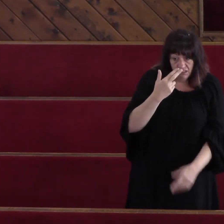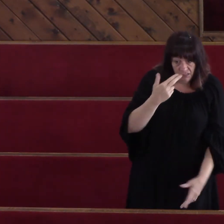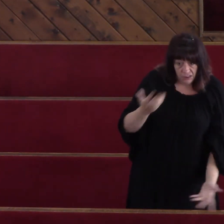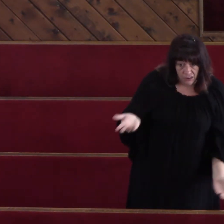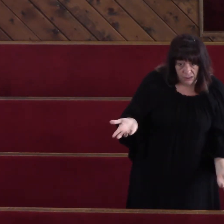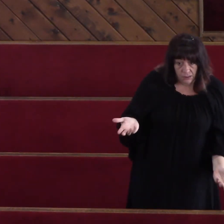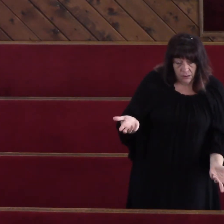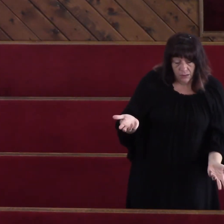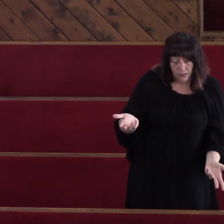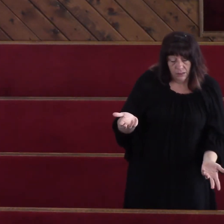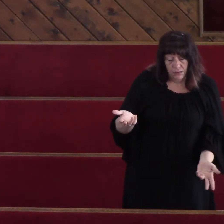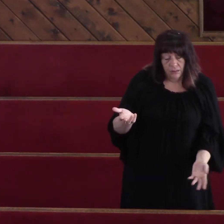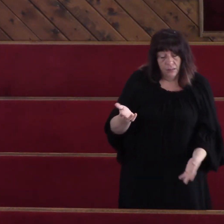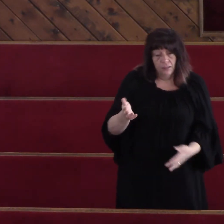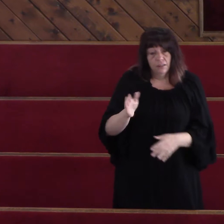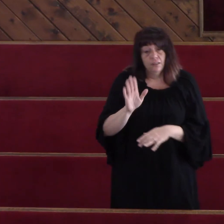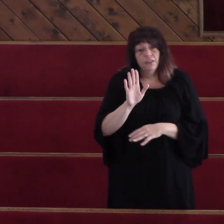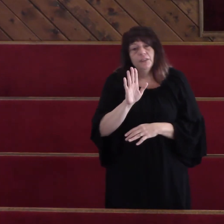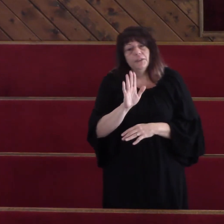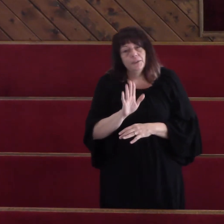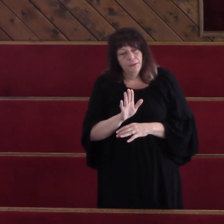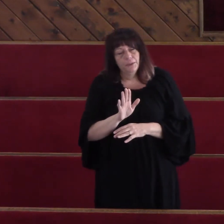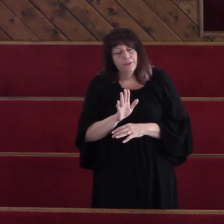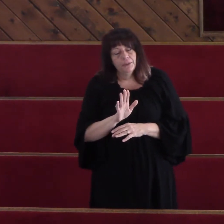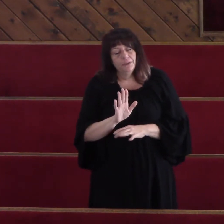You're wrong there too